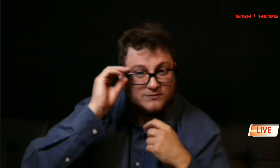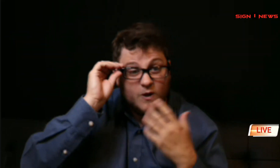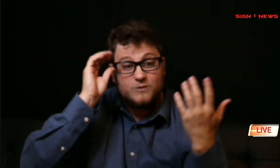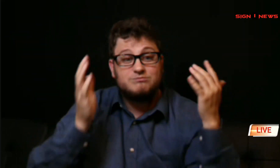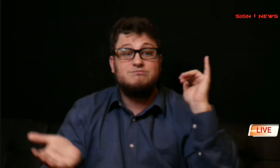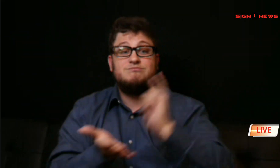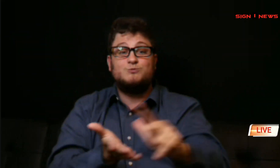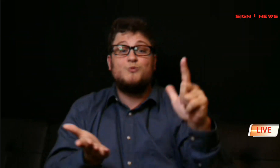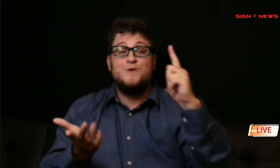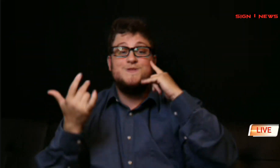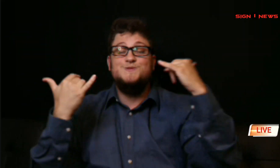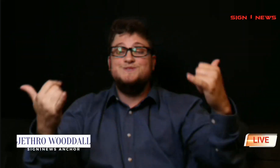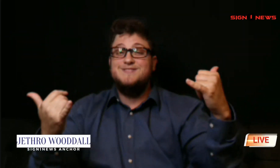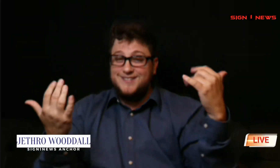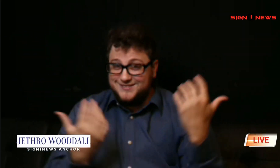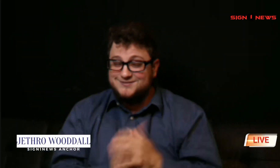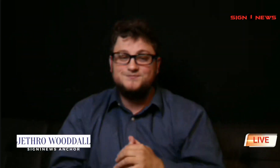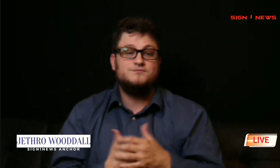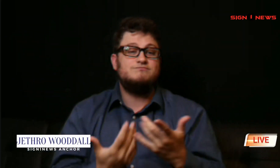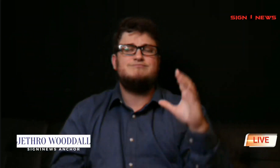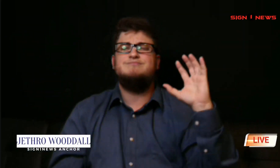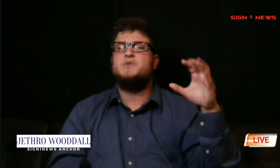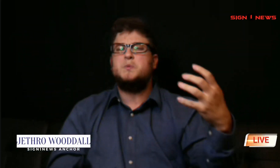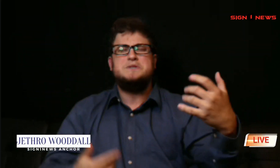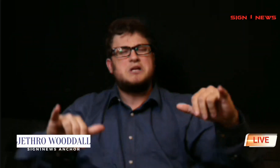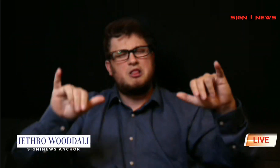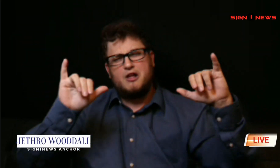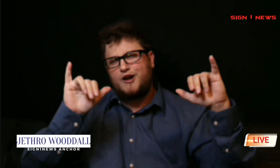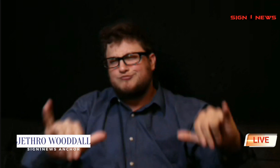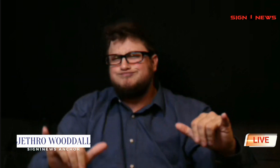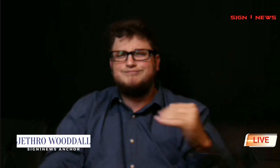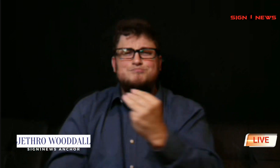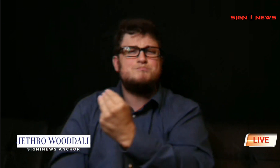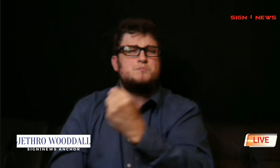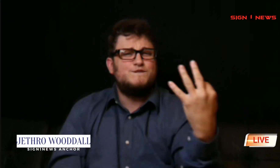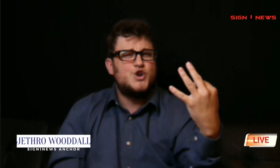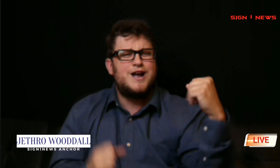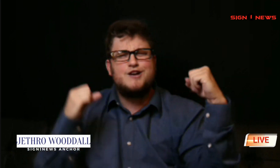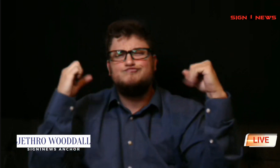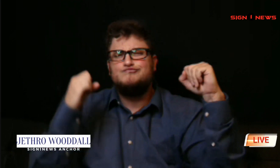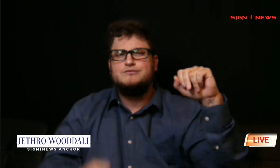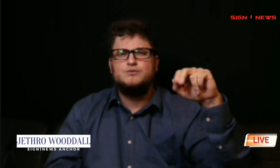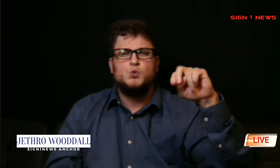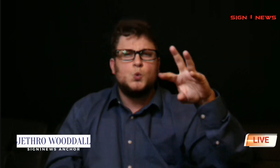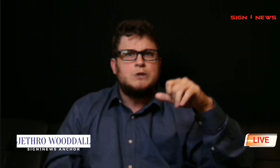that's all for today sign one news we'll be broadcasting live updates monday through friday